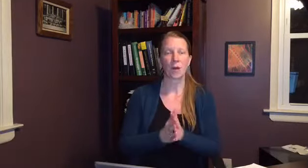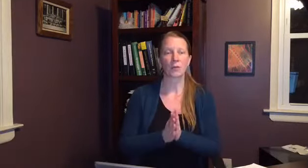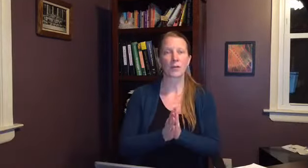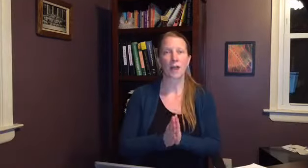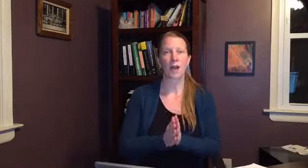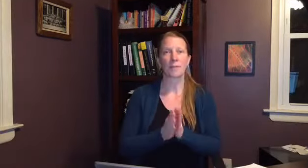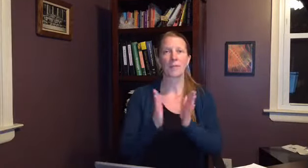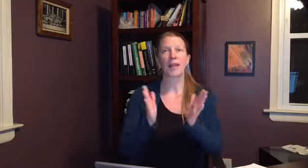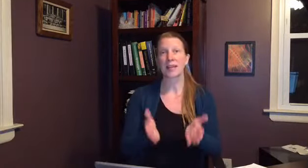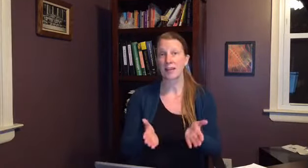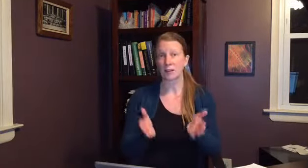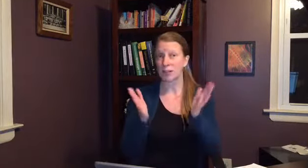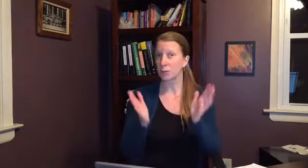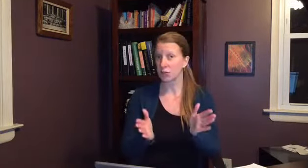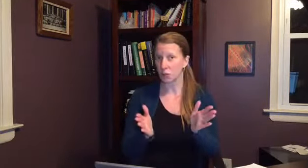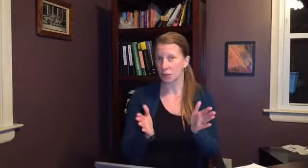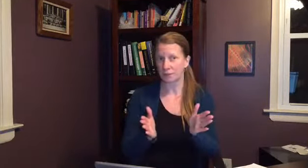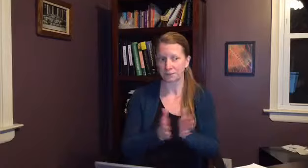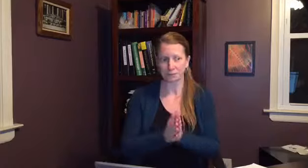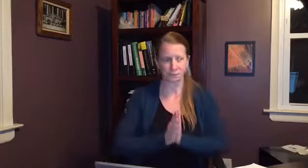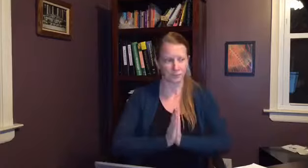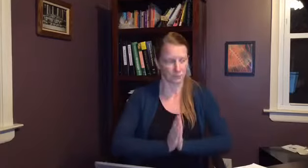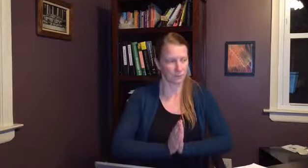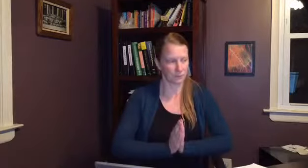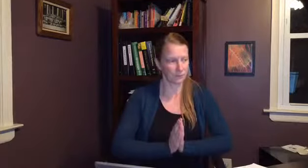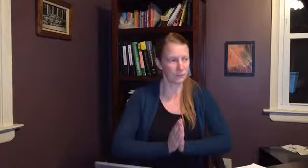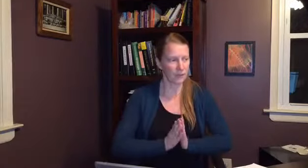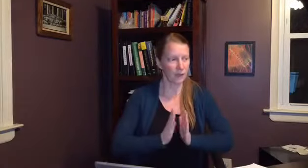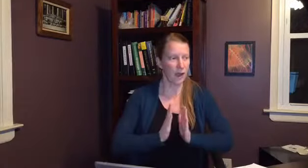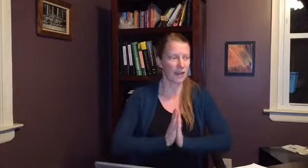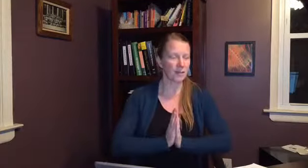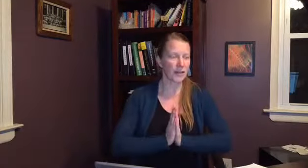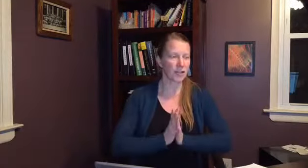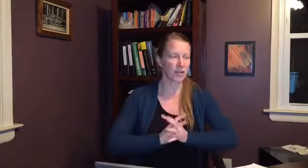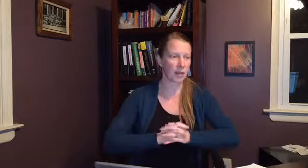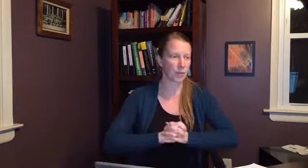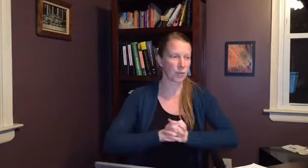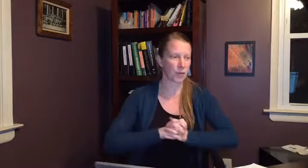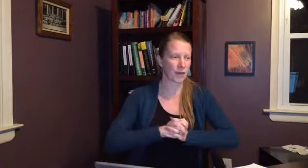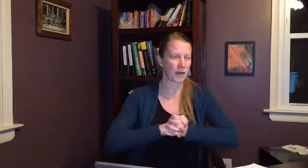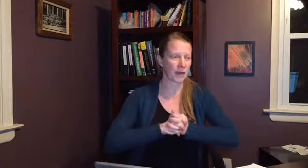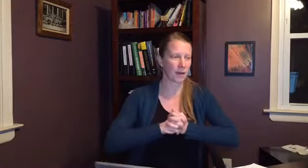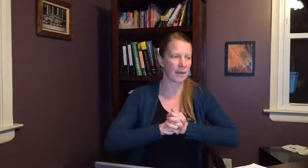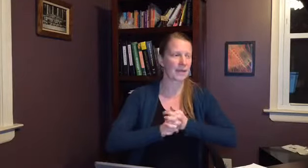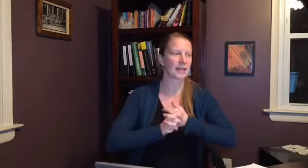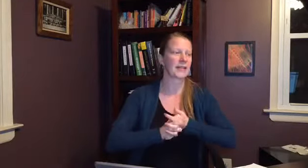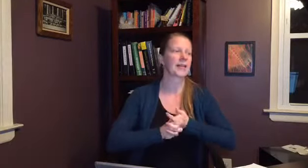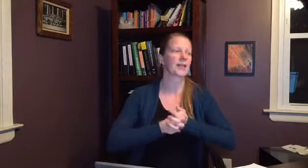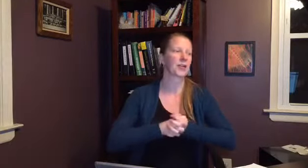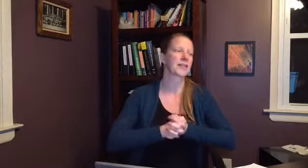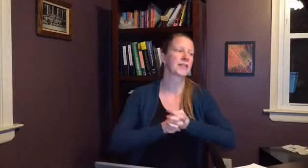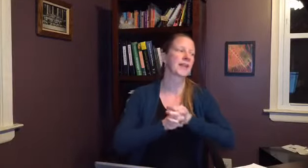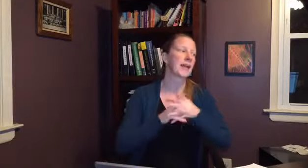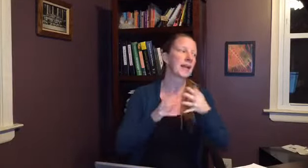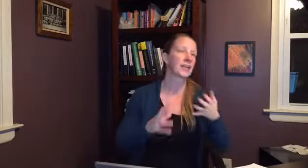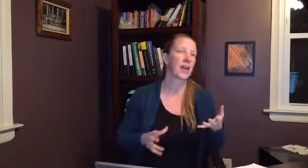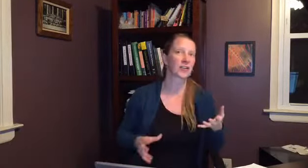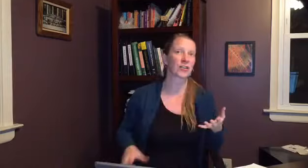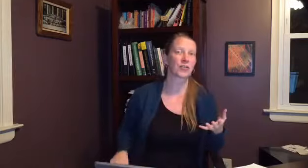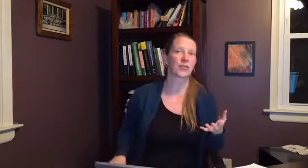only time i can get tell you a story i had a patient i was working um in a clinic in new york city and i actually used to